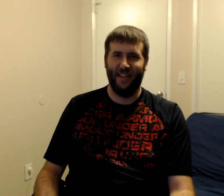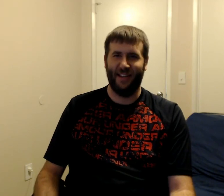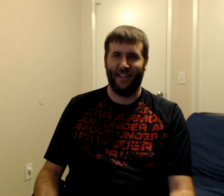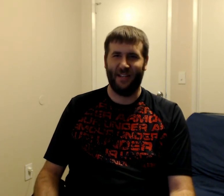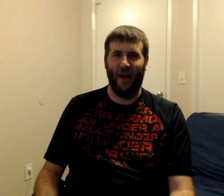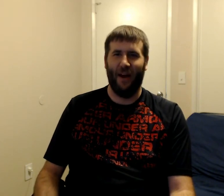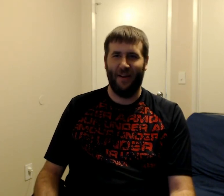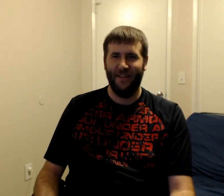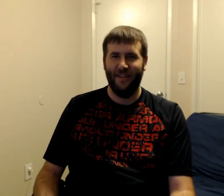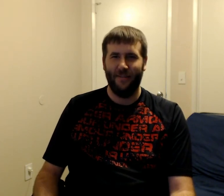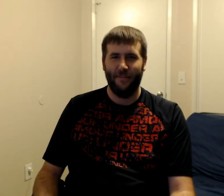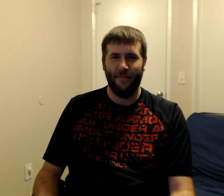this as well.